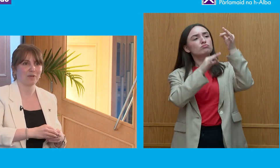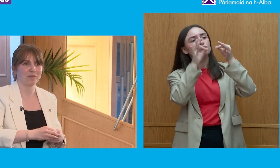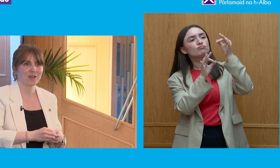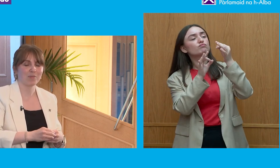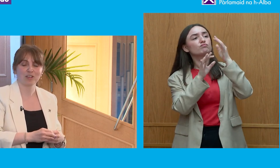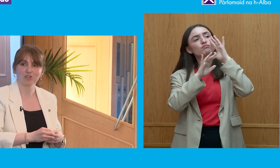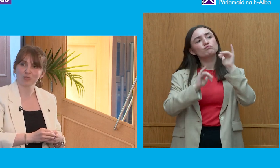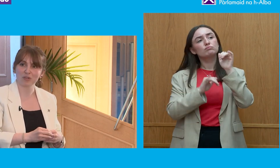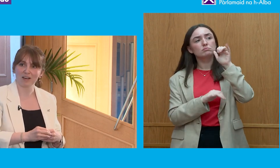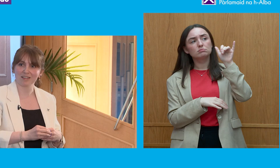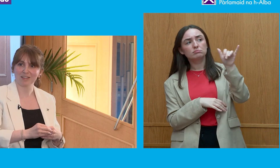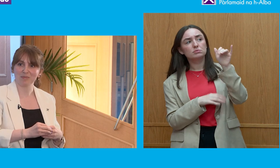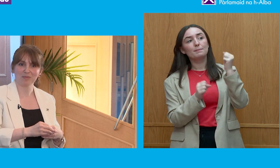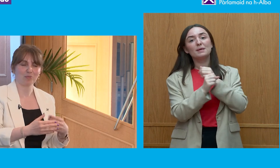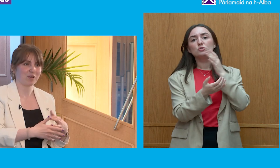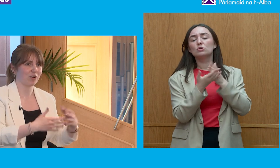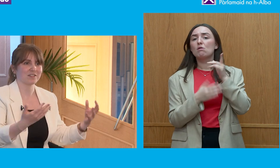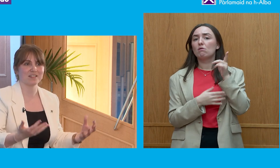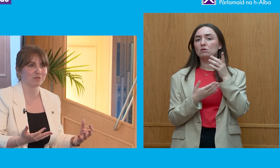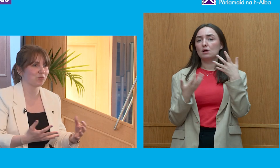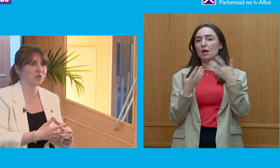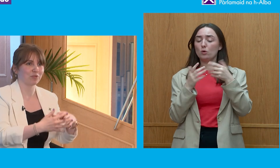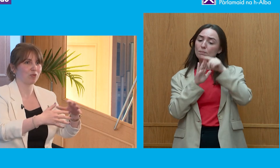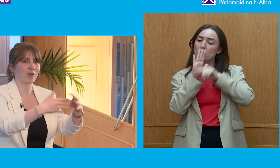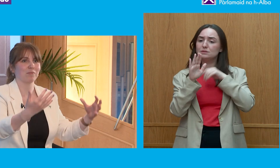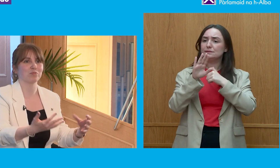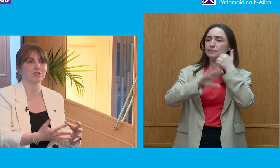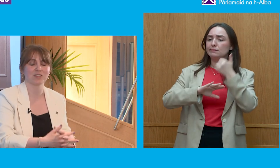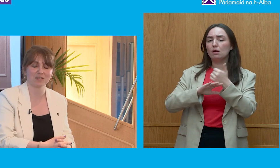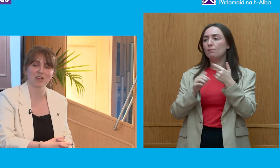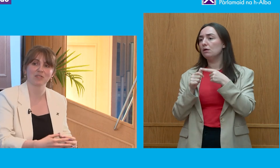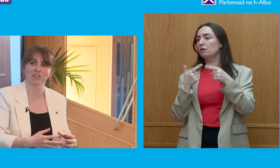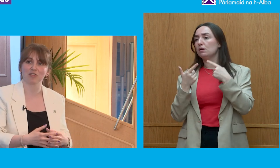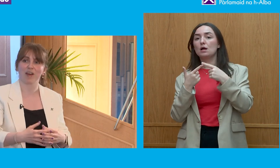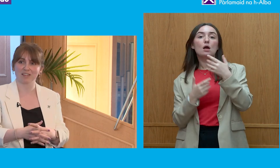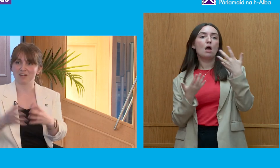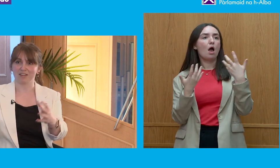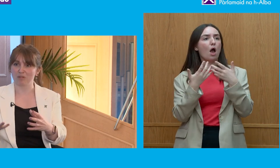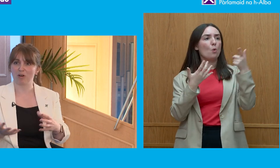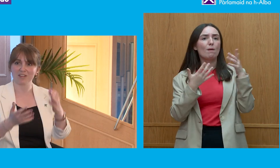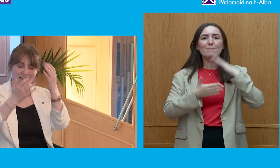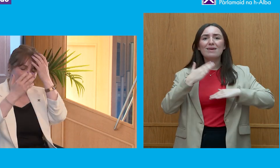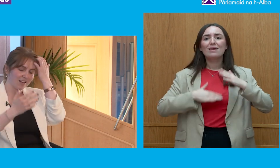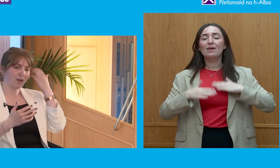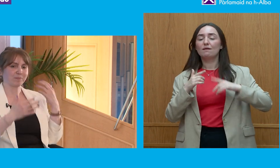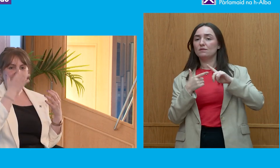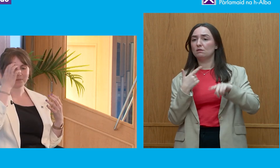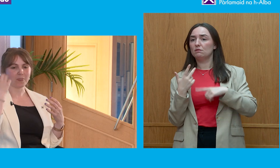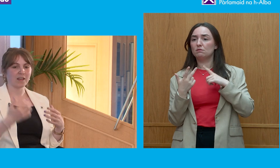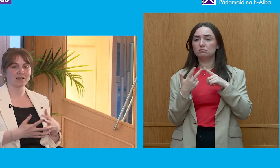making sure that the way policies are formed or the way people conduct themselves is correct in politics.